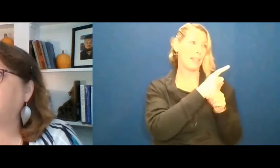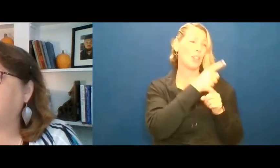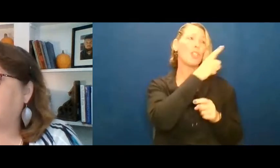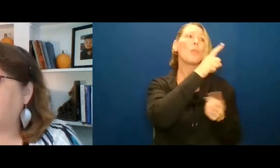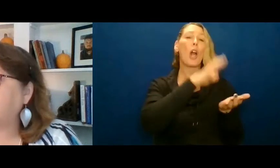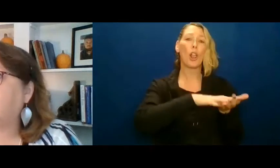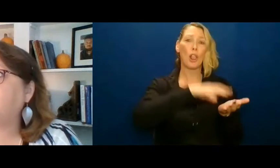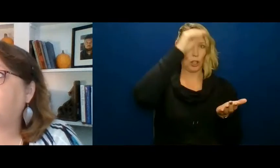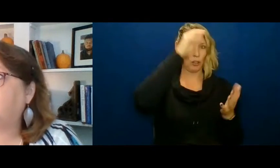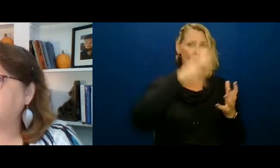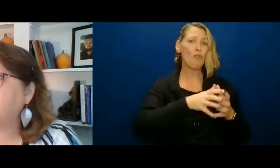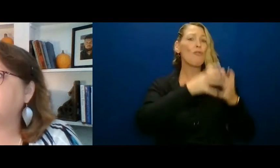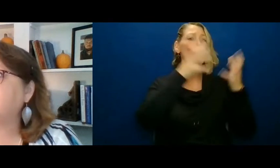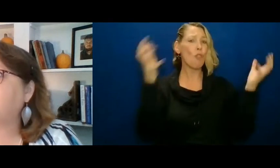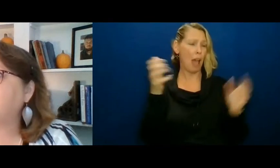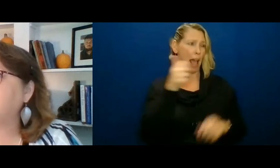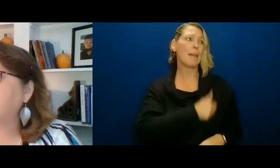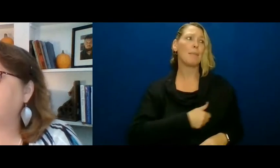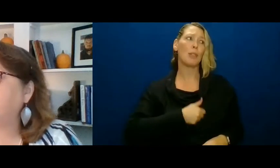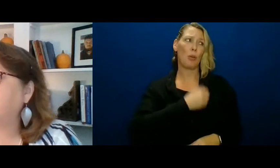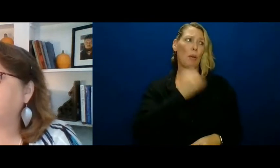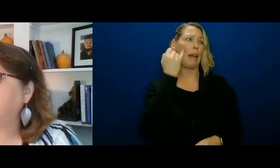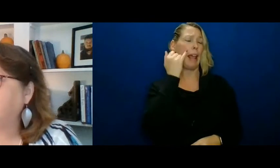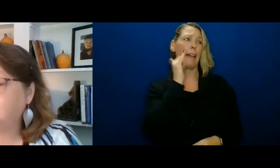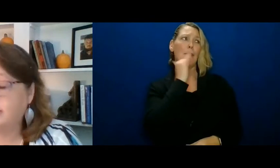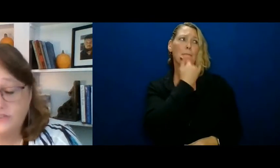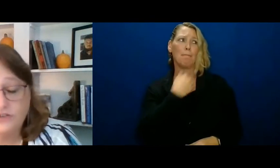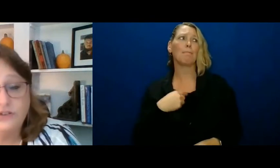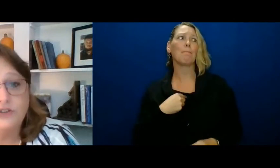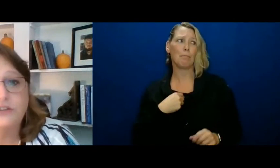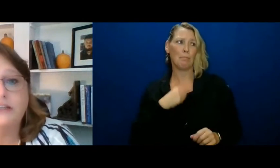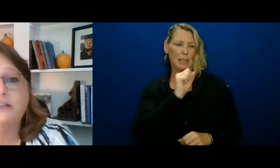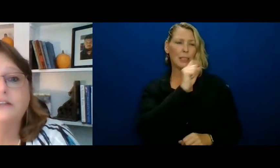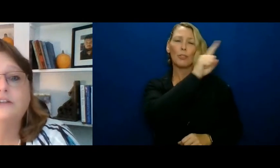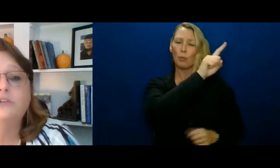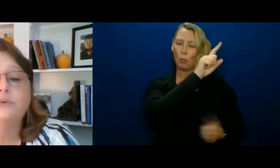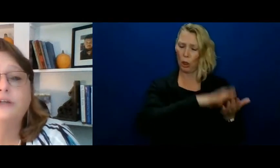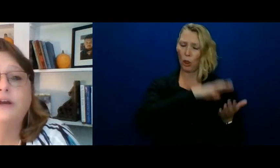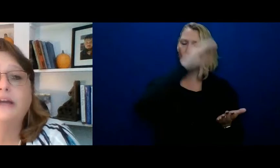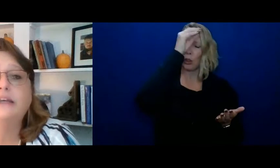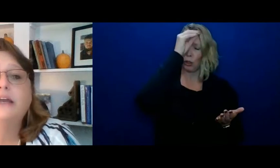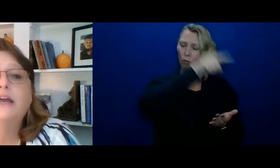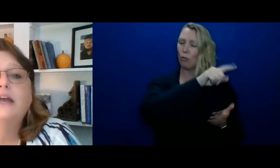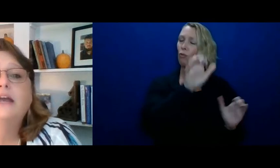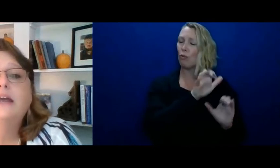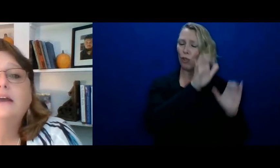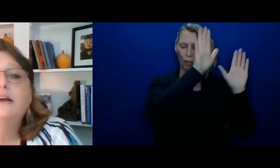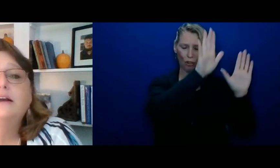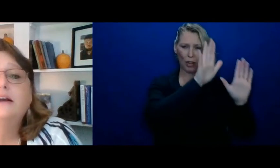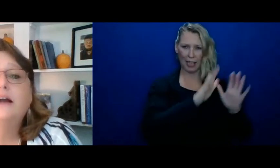learning a lot. I apologize if I misspoke. Yes, you're learning. You're doing great.